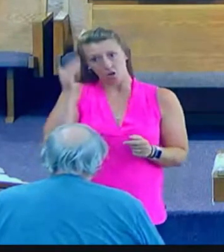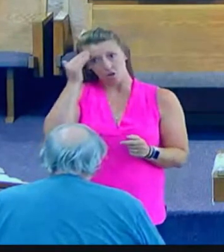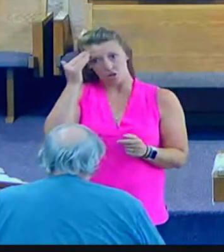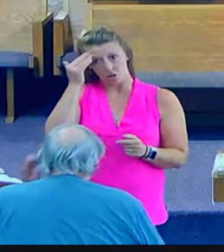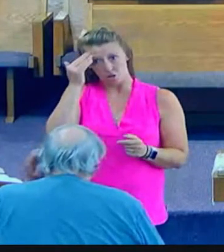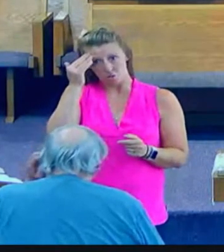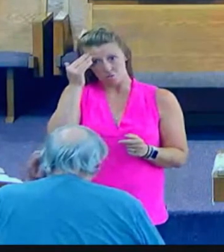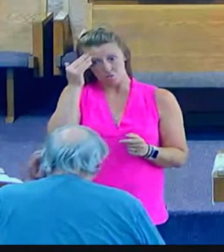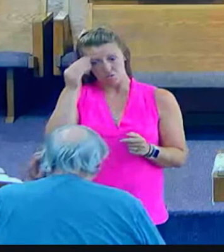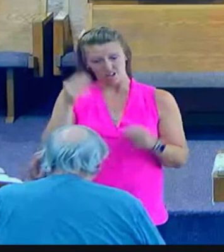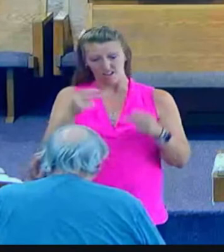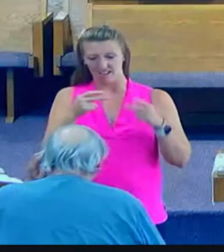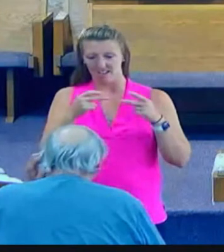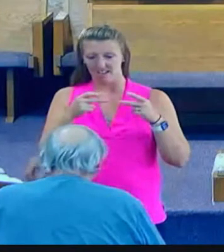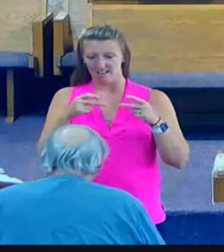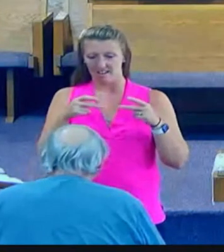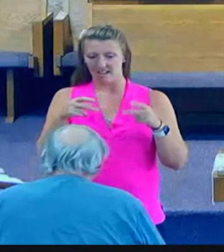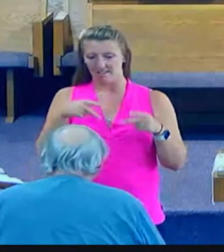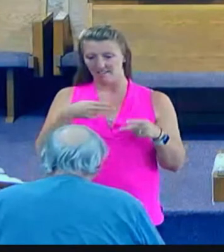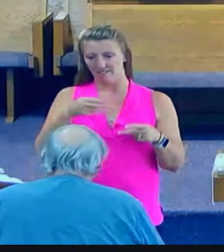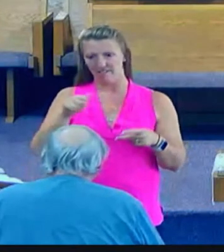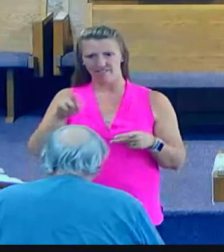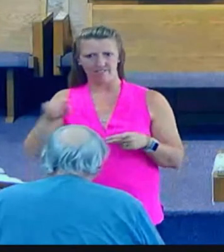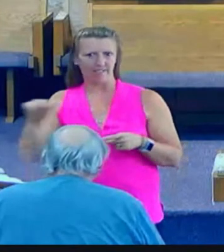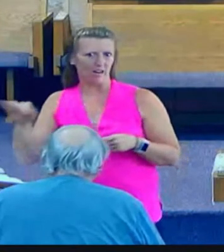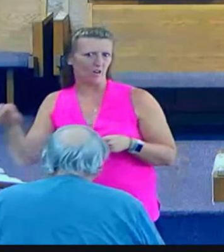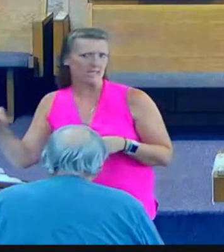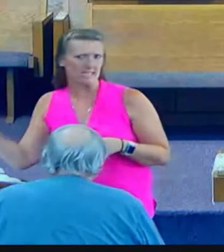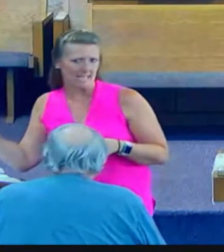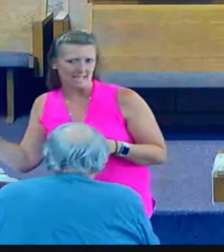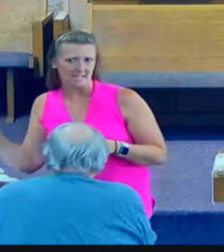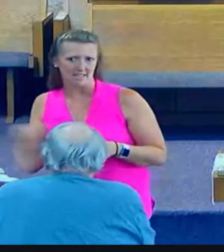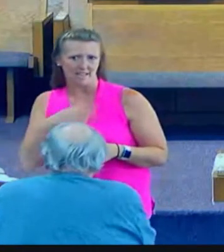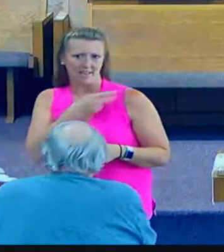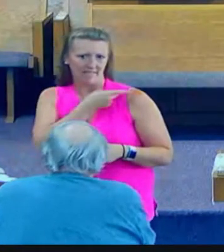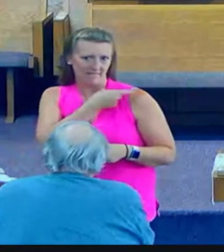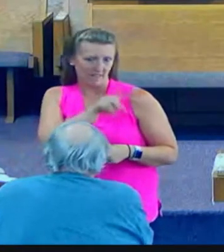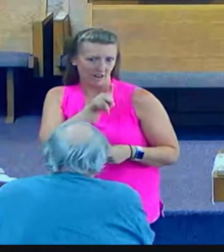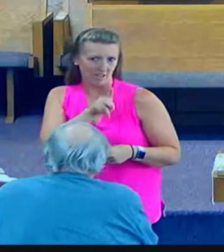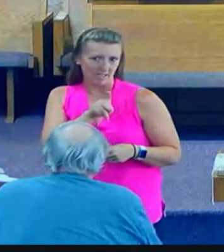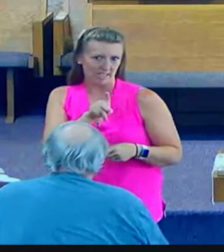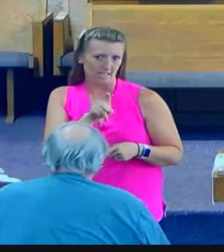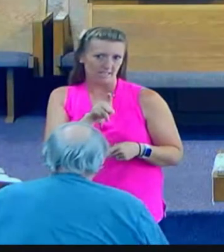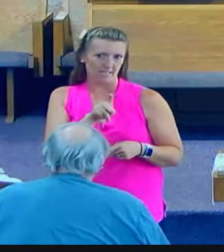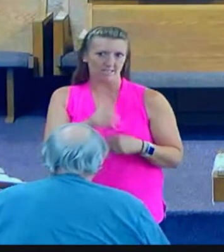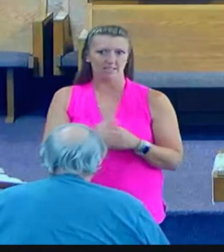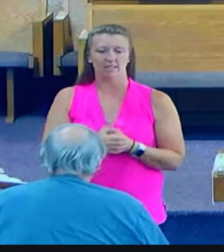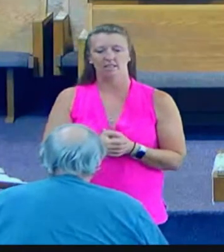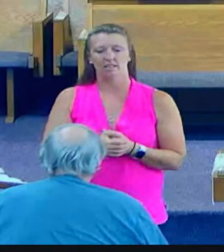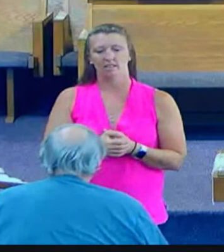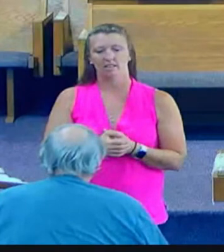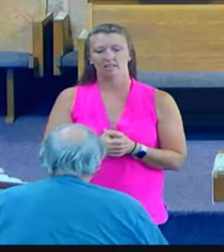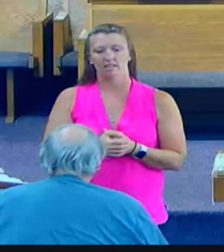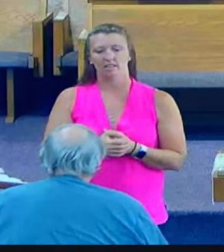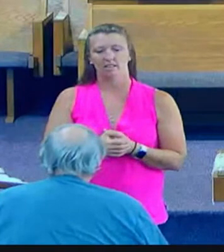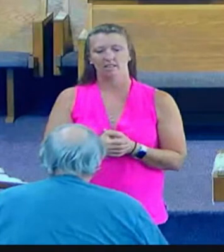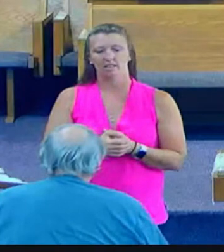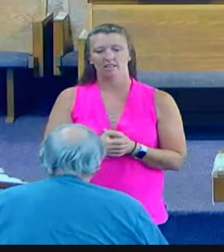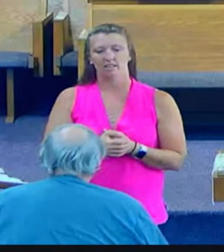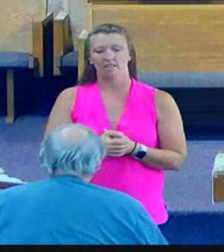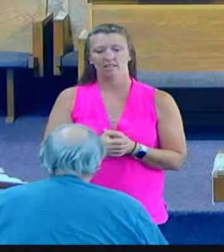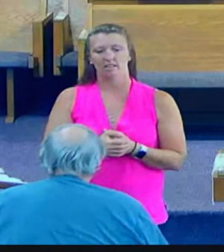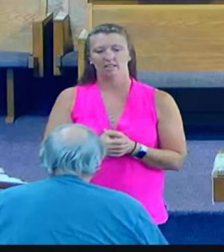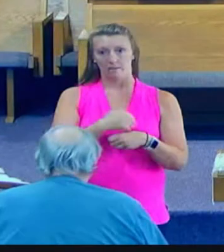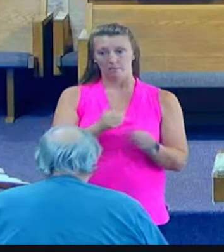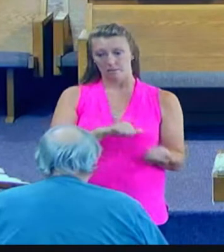that the Pharisees had heard that Jesus made and baptized more disciples than John, though Jesus himself did not